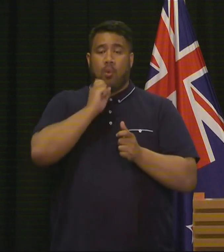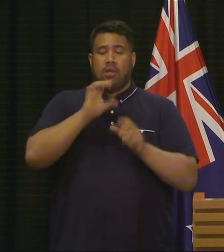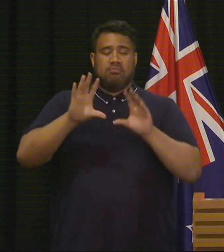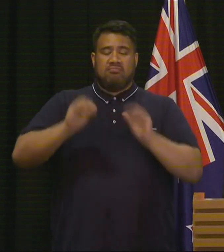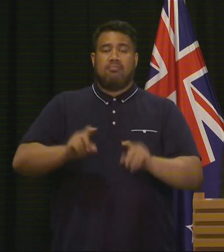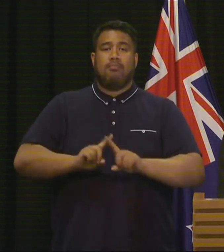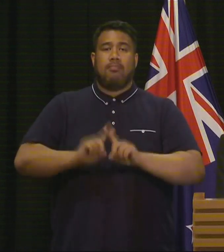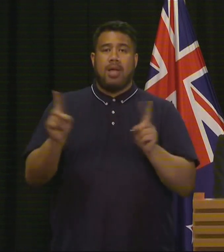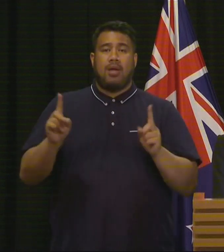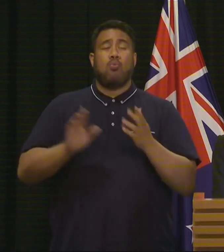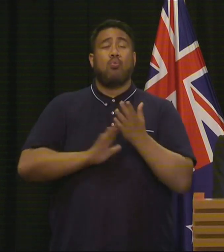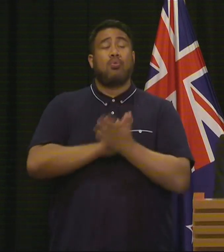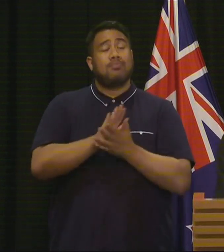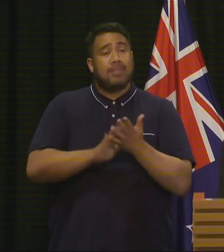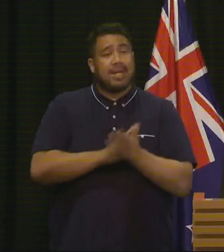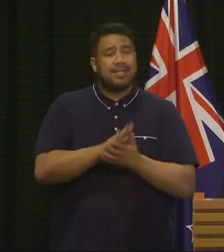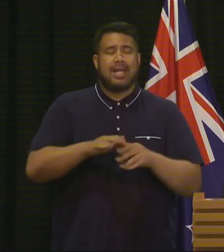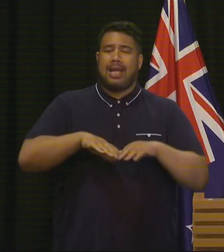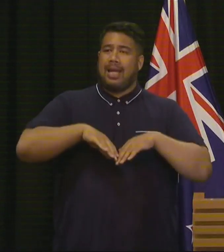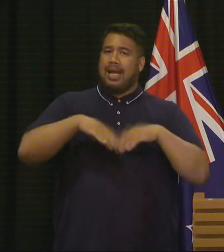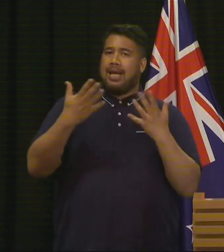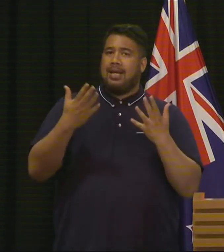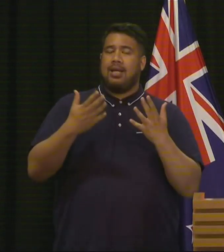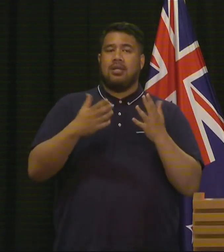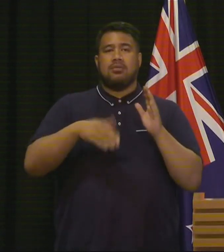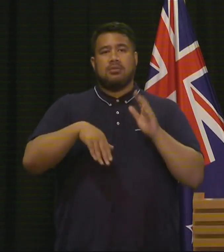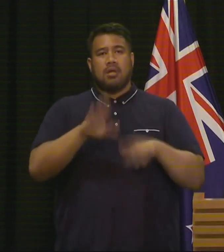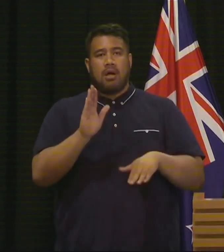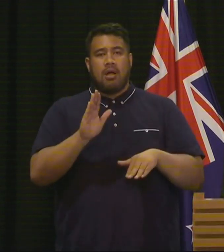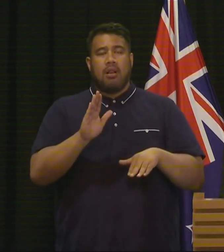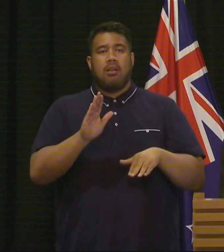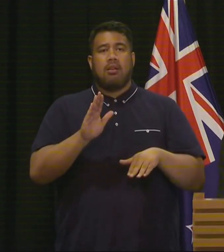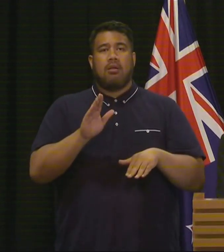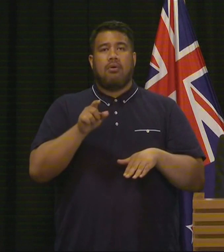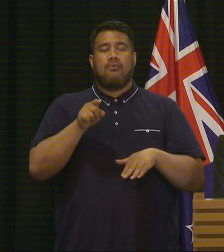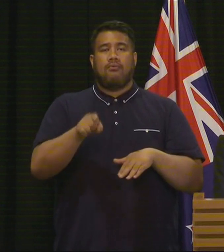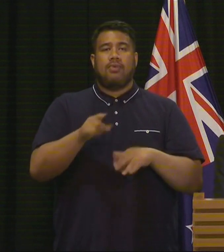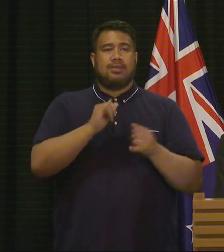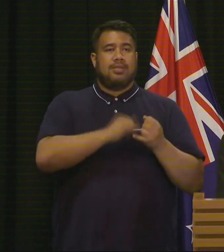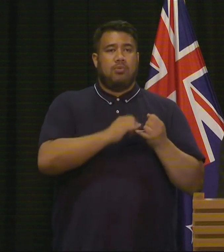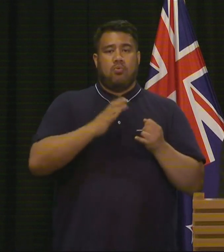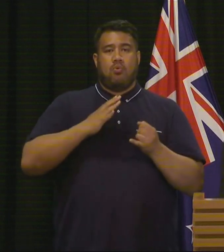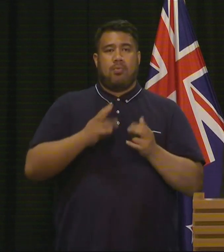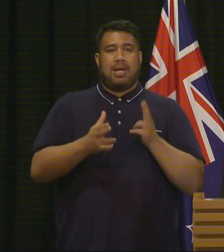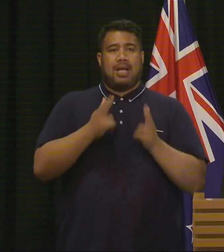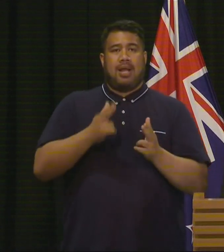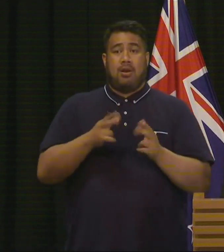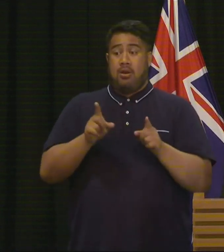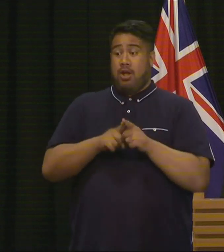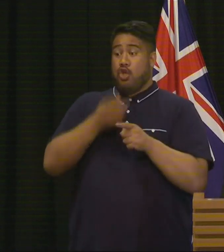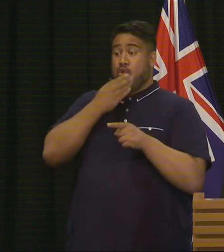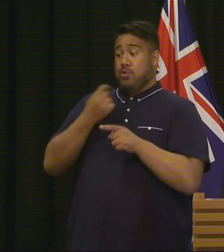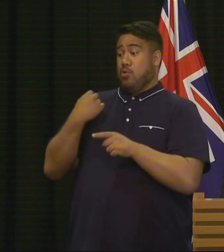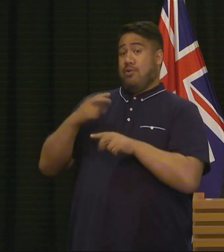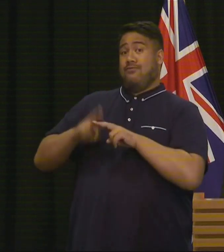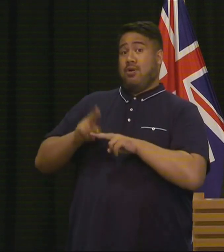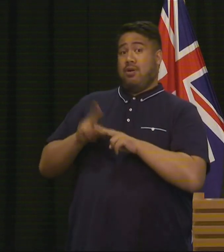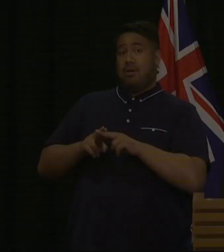every semi-automatic weapon used in the terrorist attack on Friday will be banned in this country.